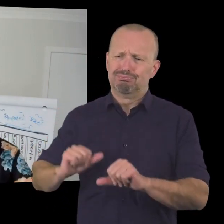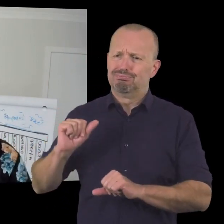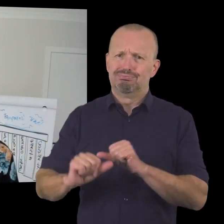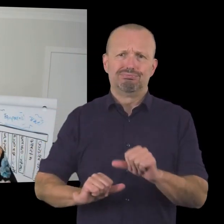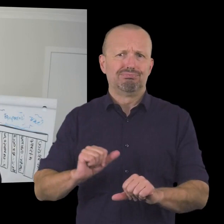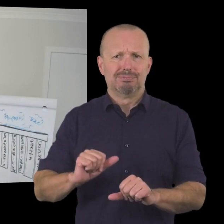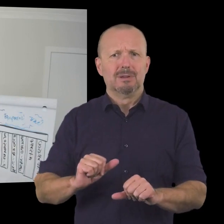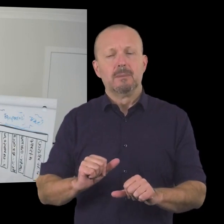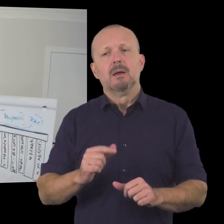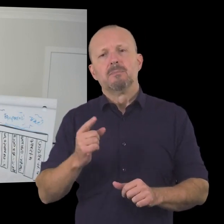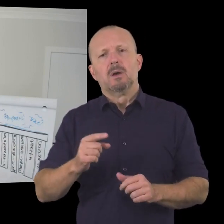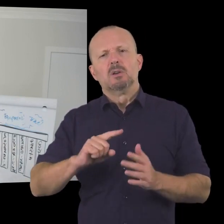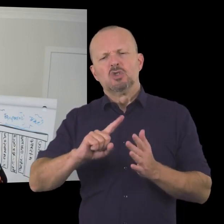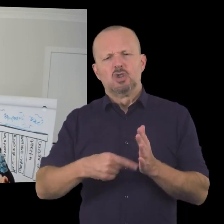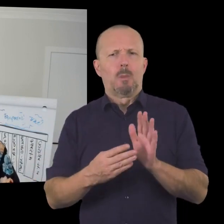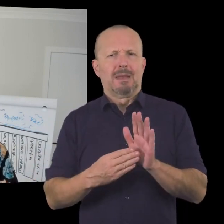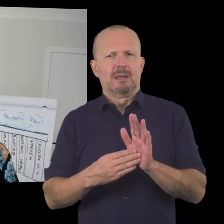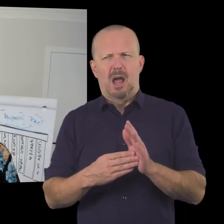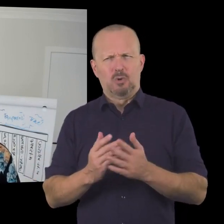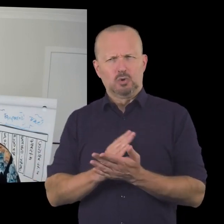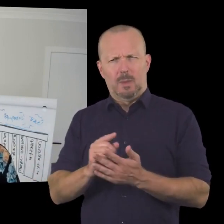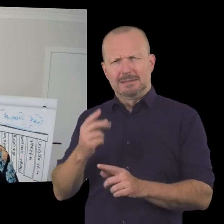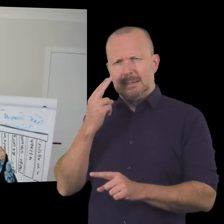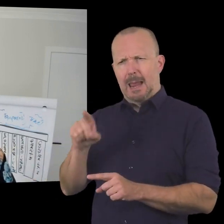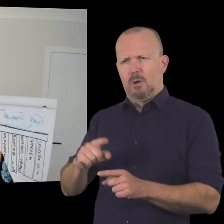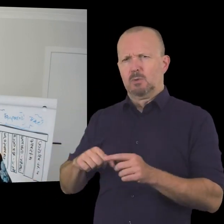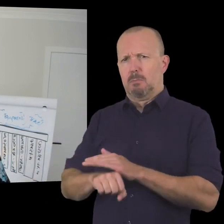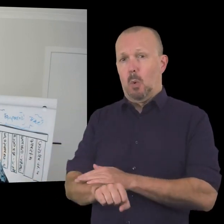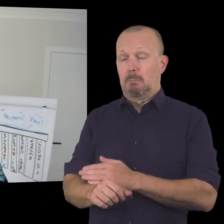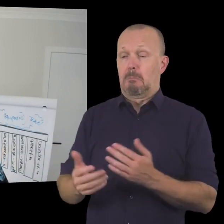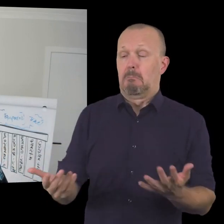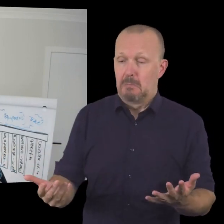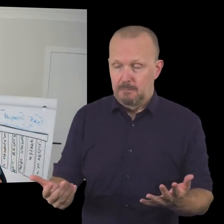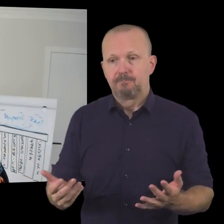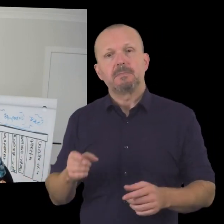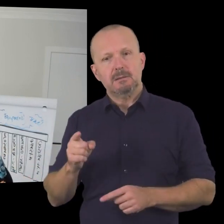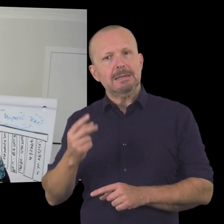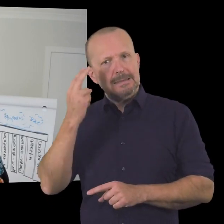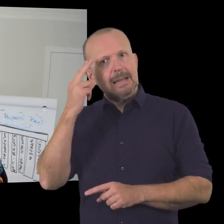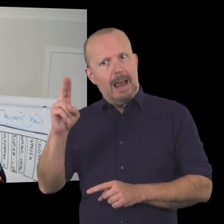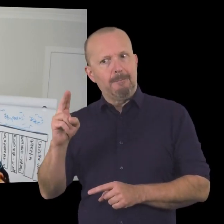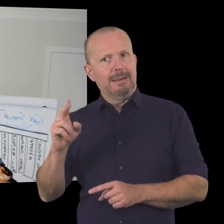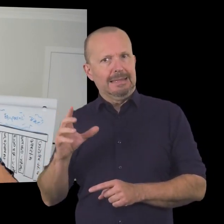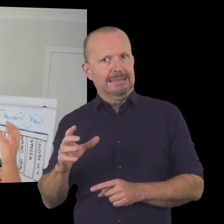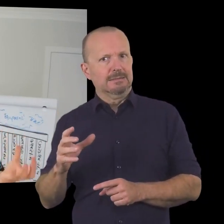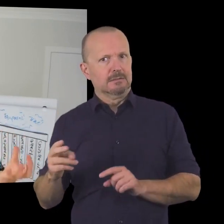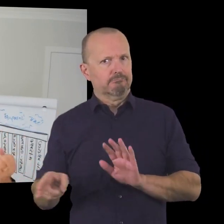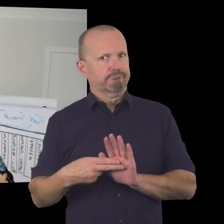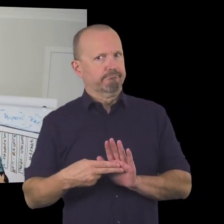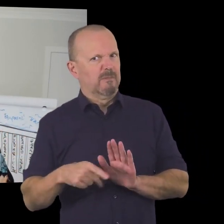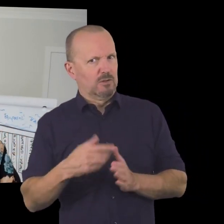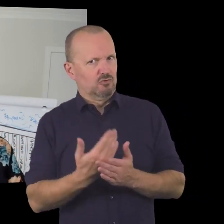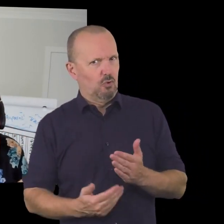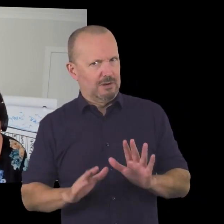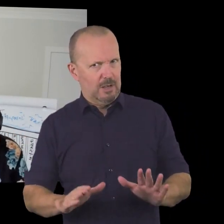kind of story uh it's a story of joe millionaire i'm not sure that that was the name that he was given when he was born uh but it's the name that he's assumed for